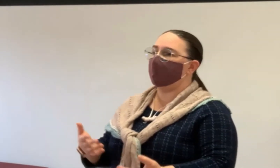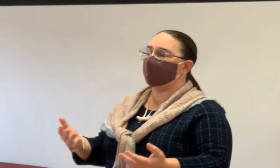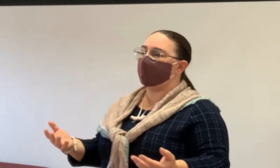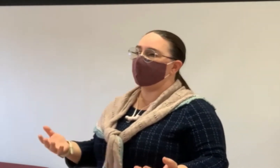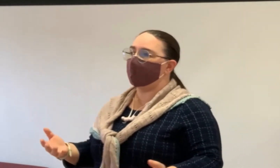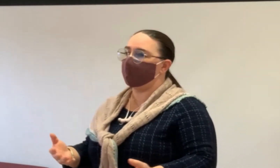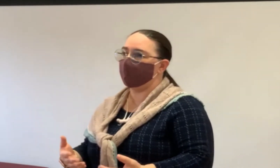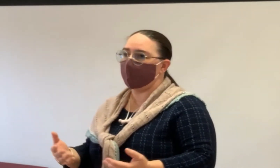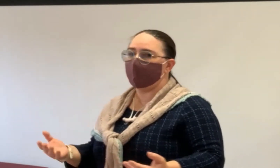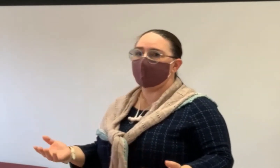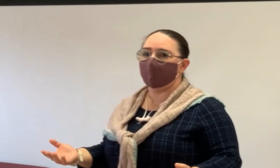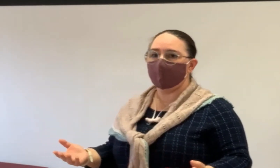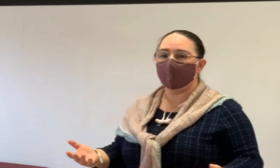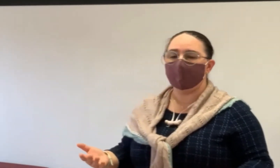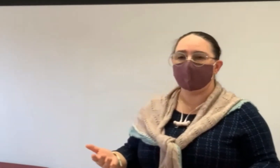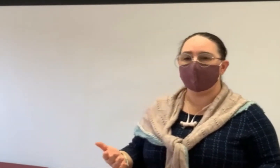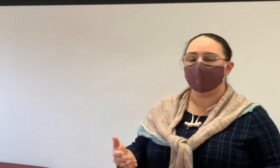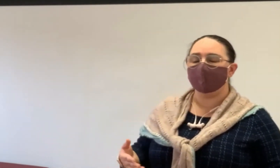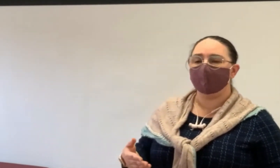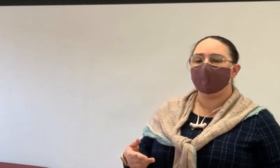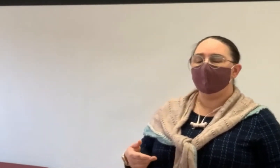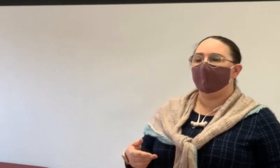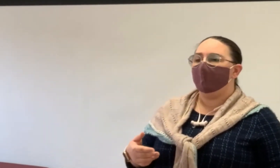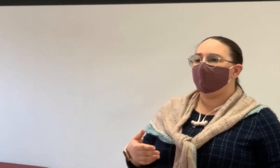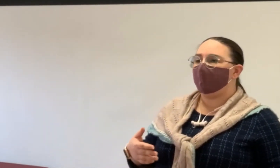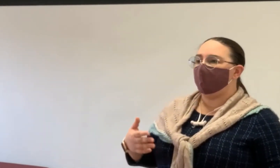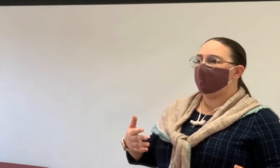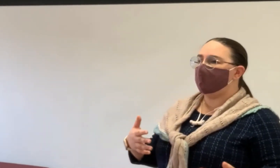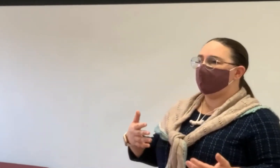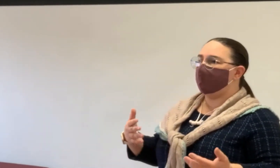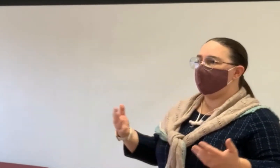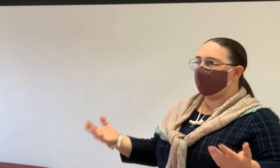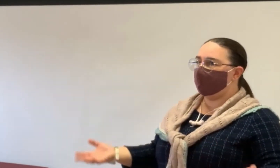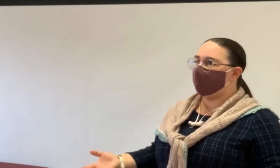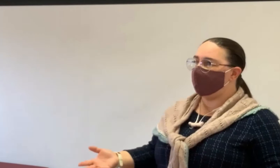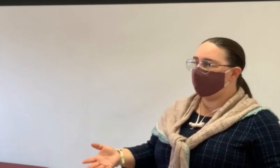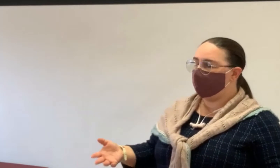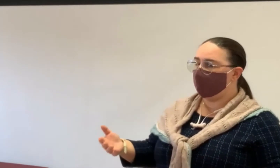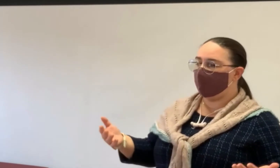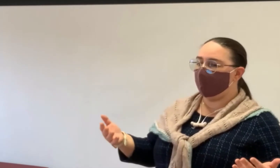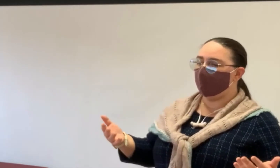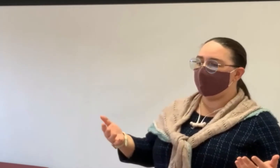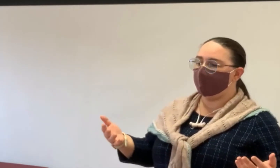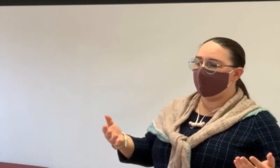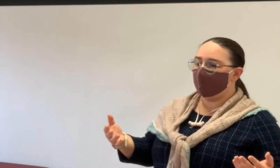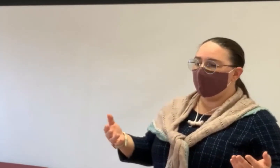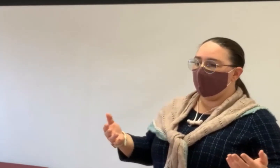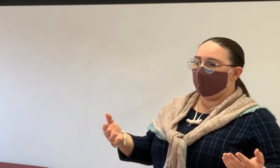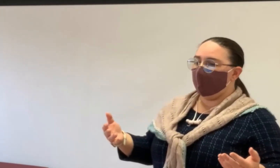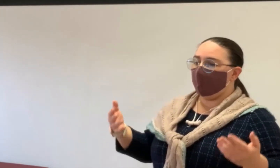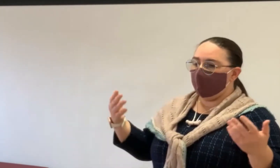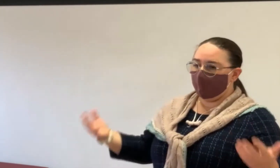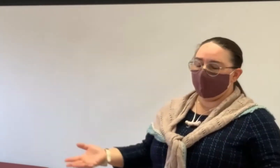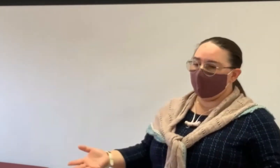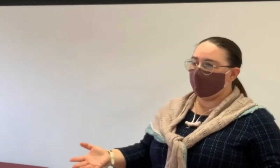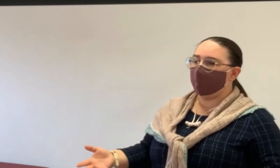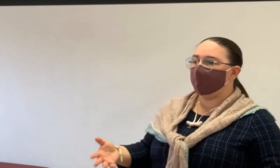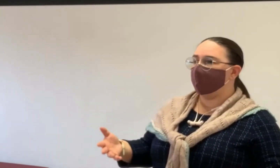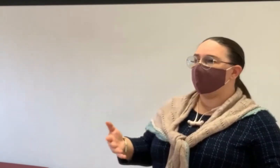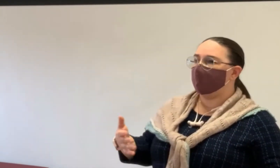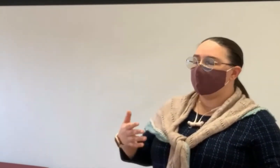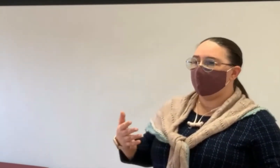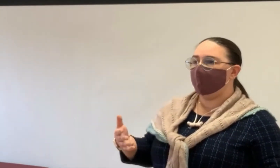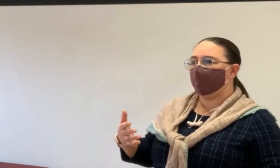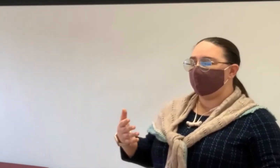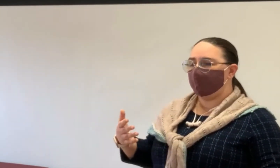for out there in the marketplace all across the country because there are many, many people who have owned their